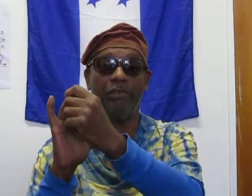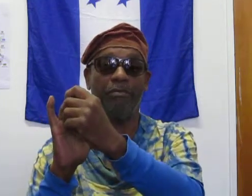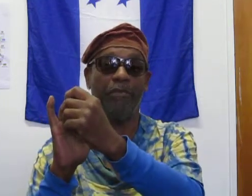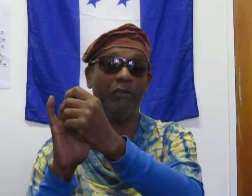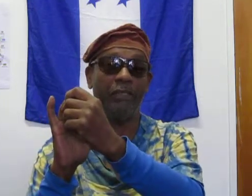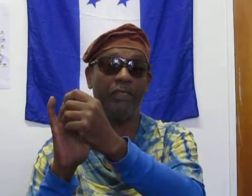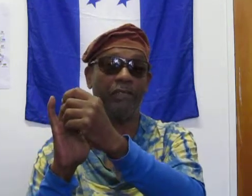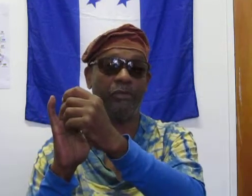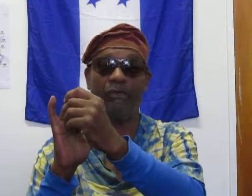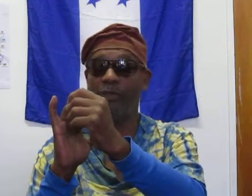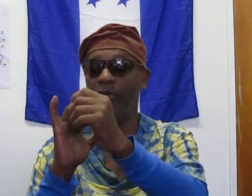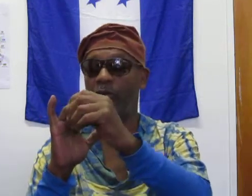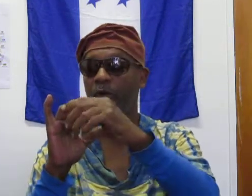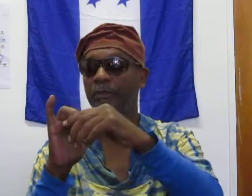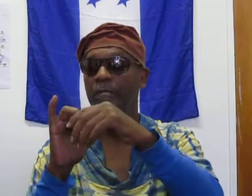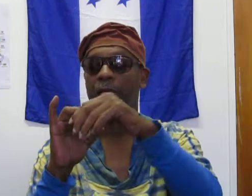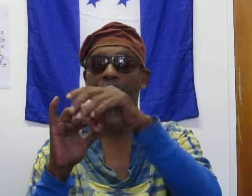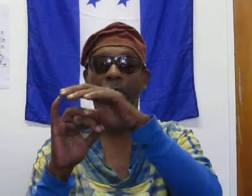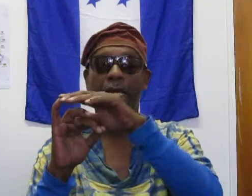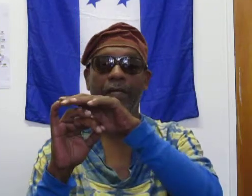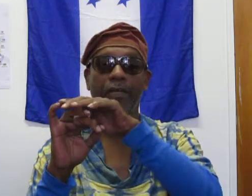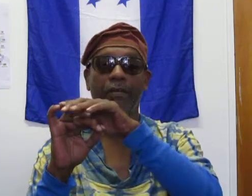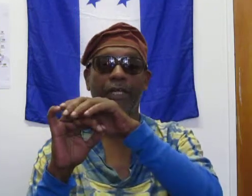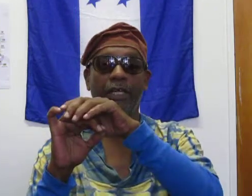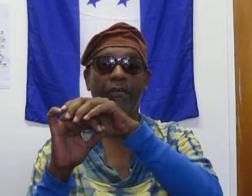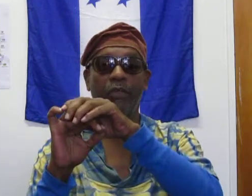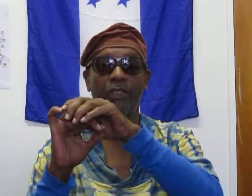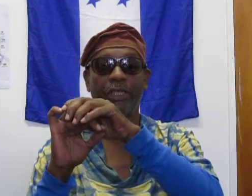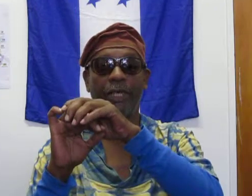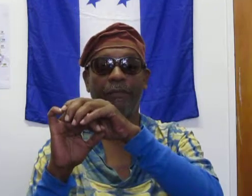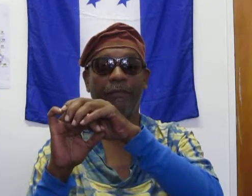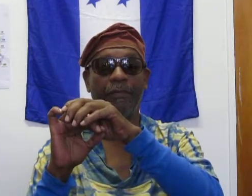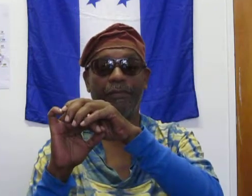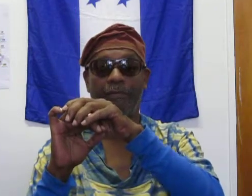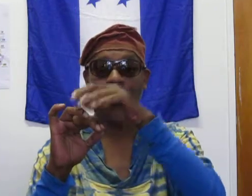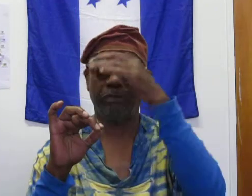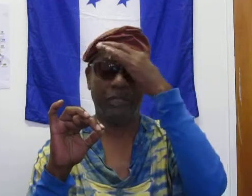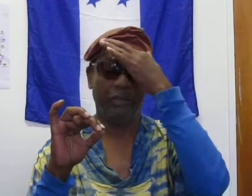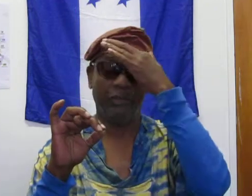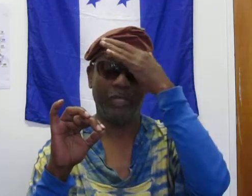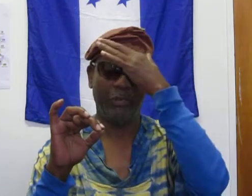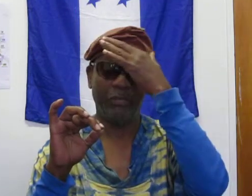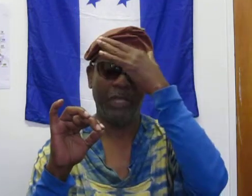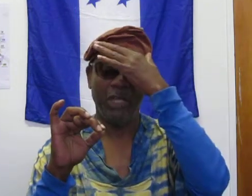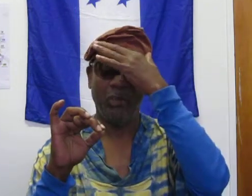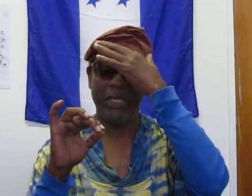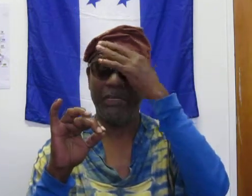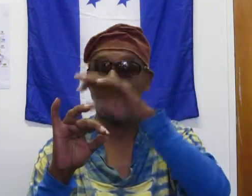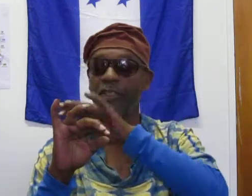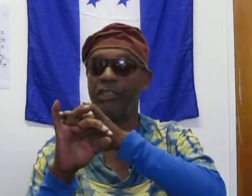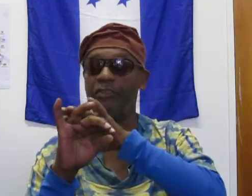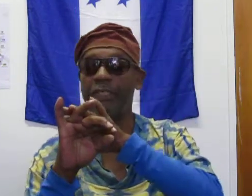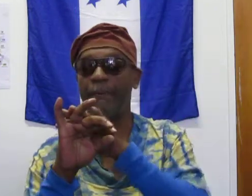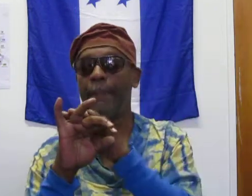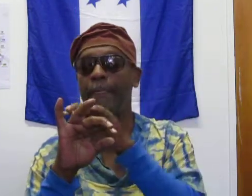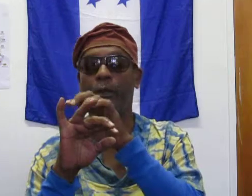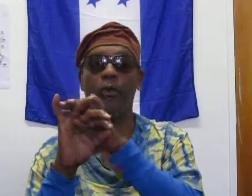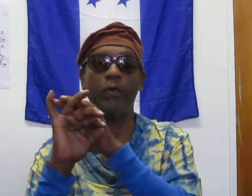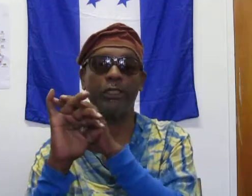know, mouthpieces, whatever you want to call them. And, uh, of course, they, well, I don't know what happens, but, well, here, well, this is interesting. The courts,